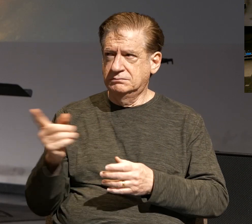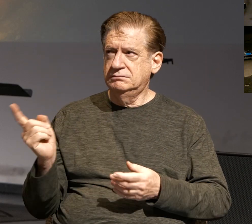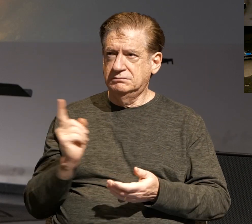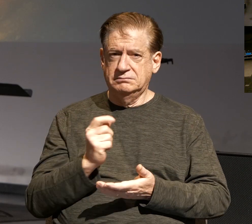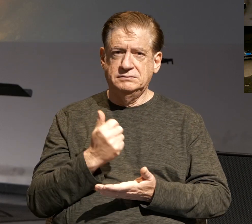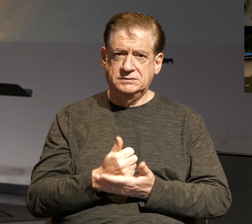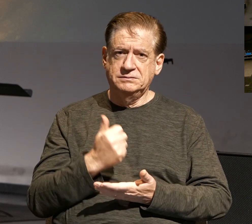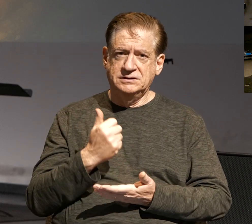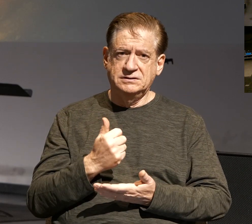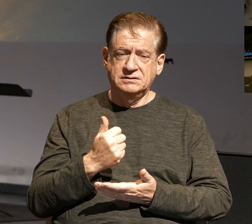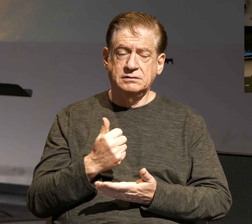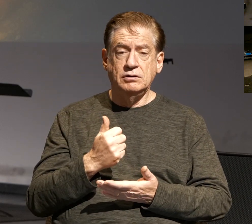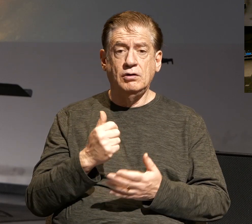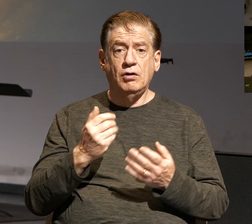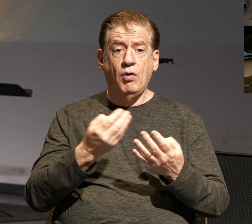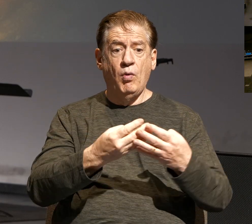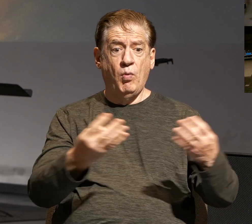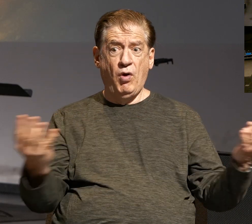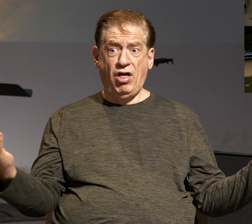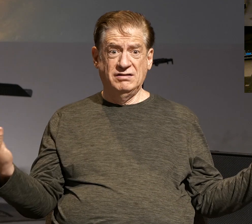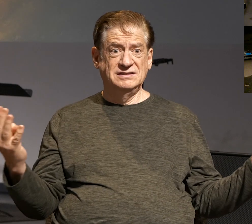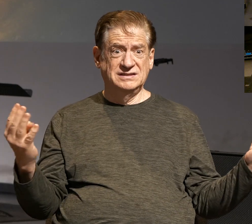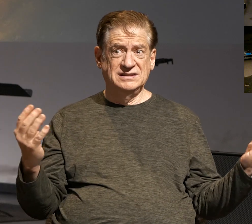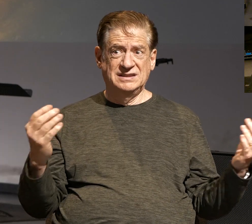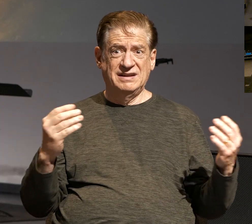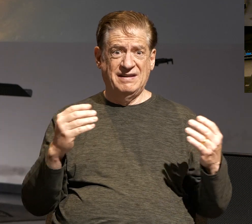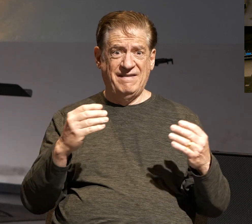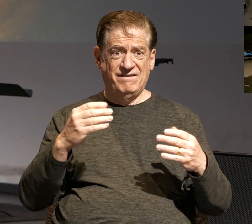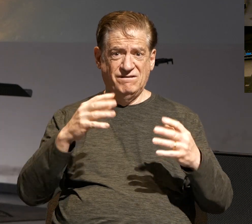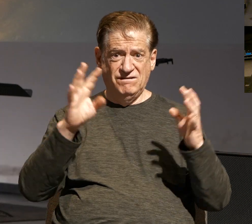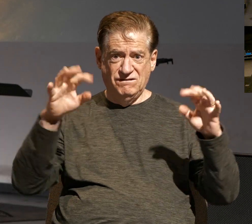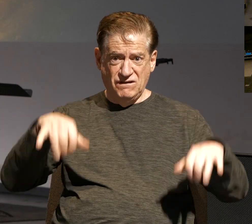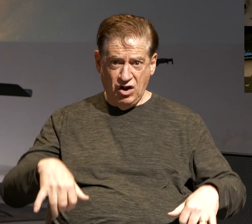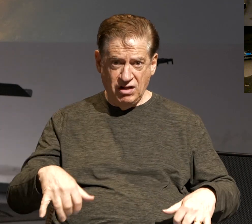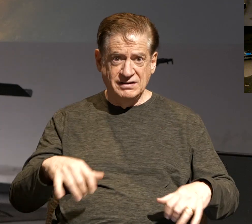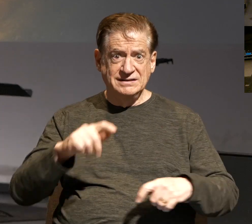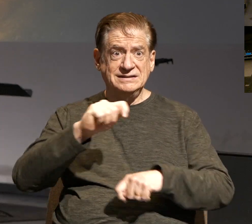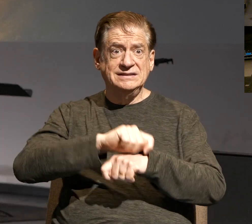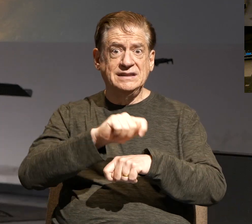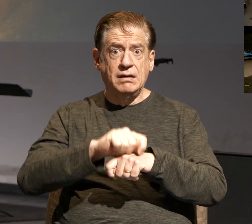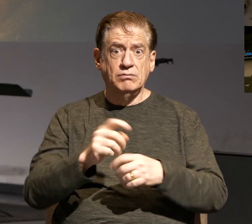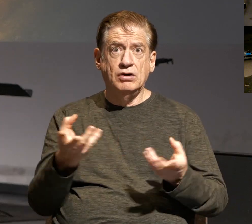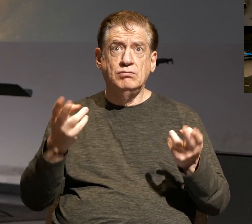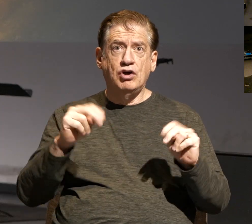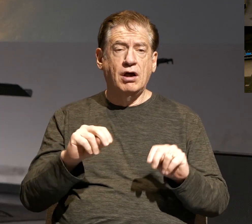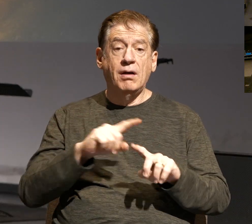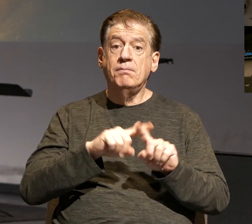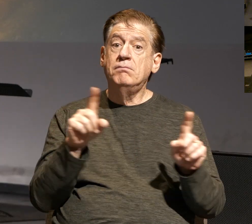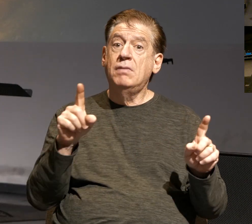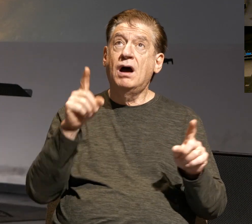The walls were falling. The temple was burning. But God's faithfulness was not in doubt.